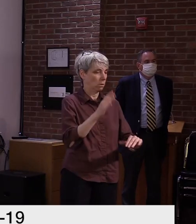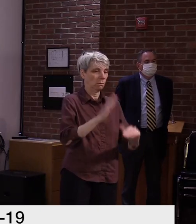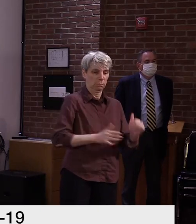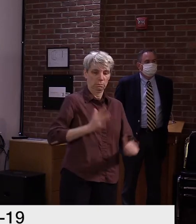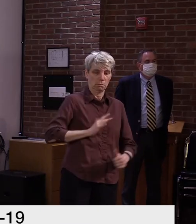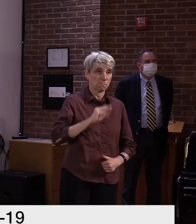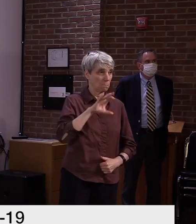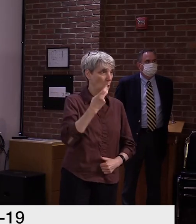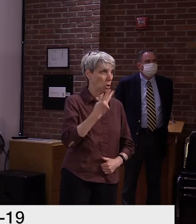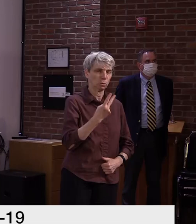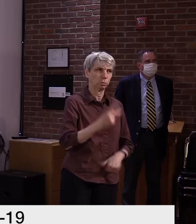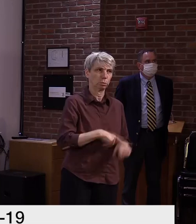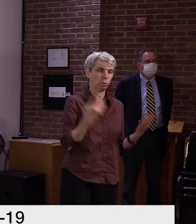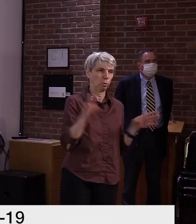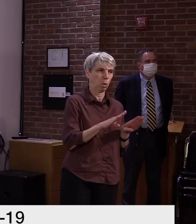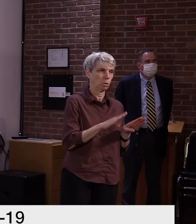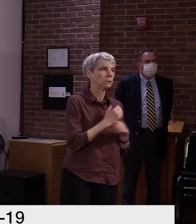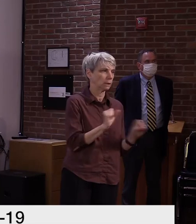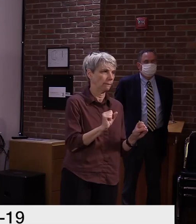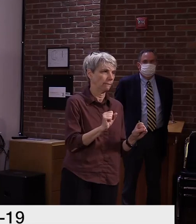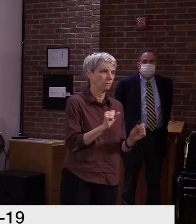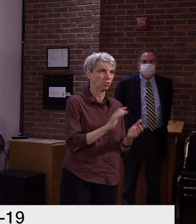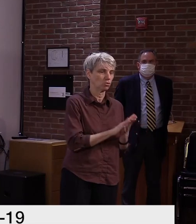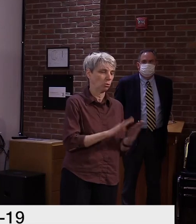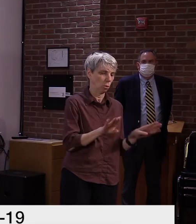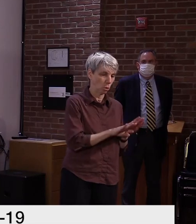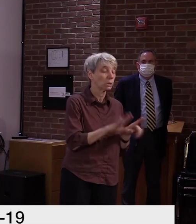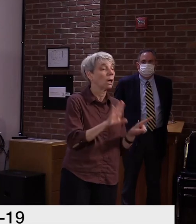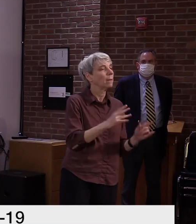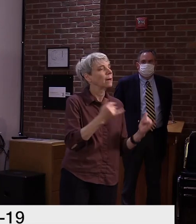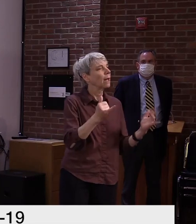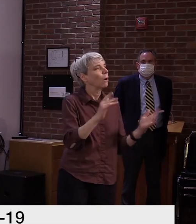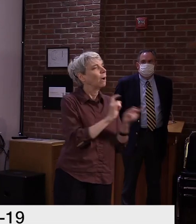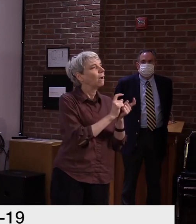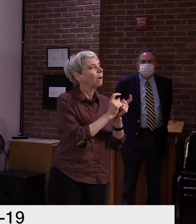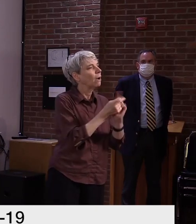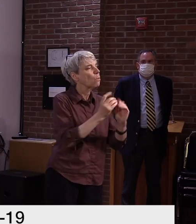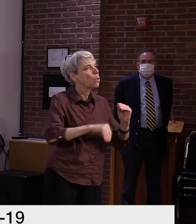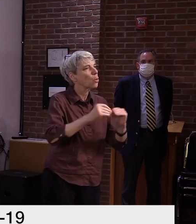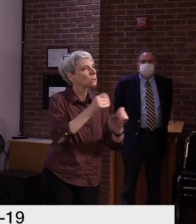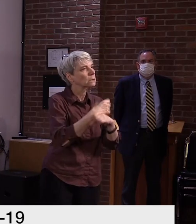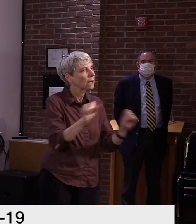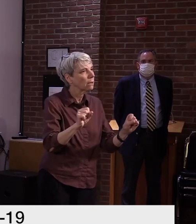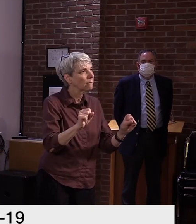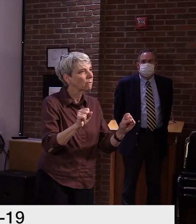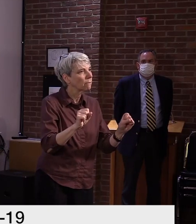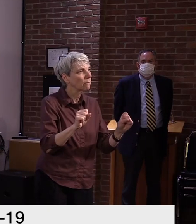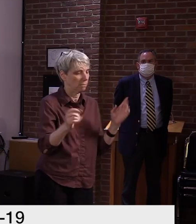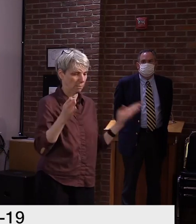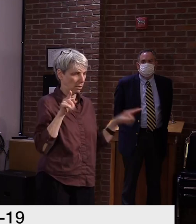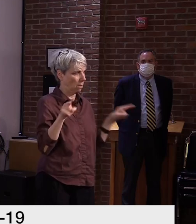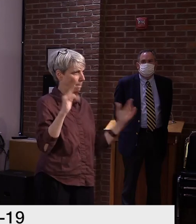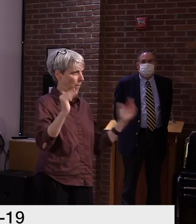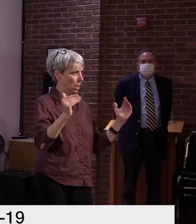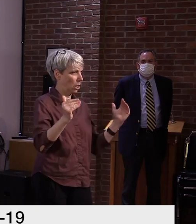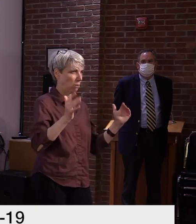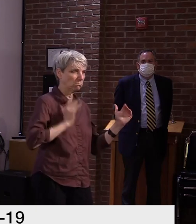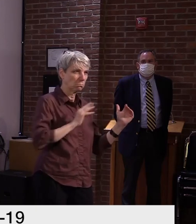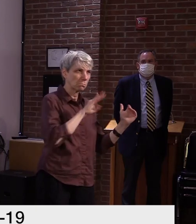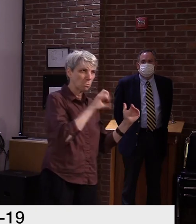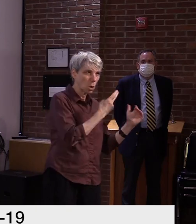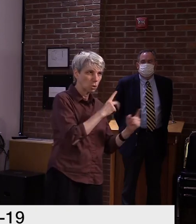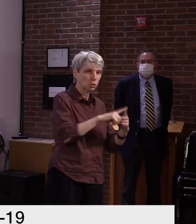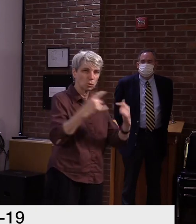And we're in a different place right now than the states that are seeing large increases. We understand more